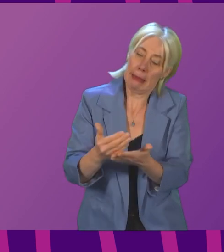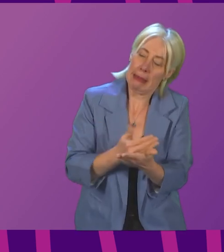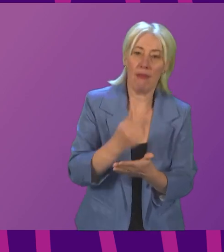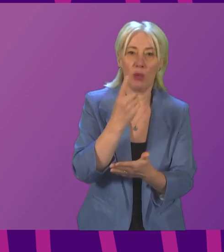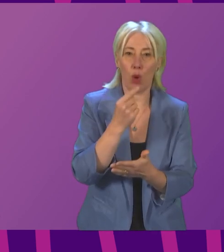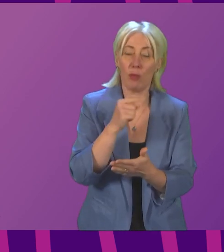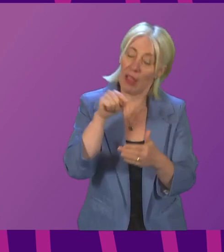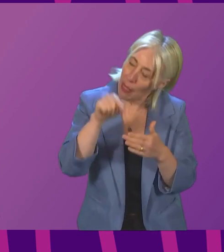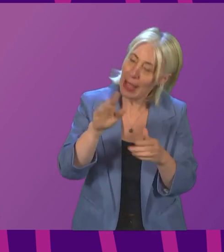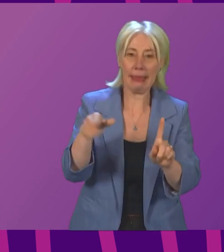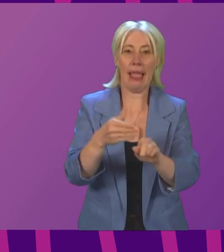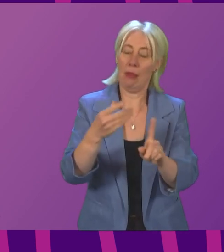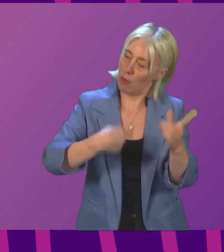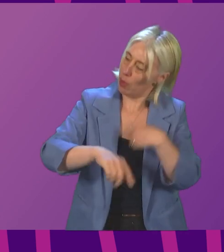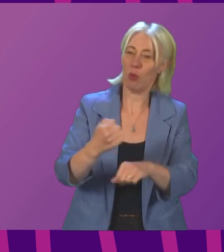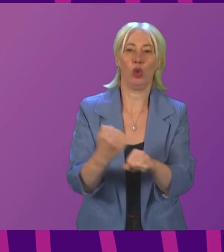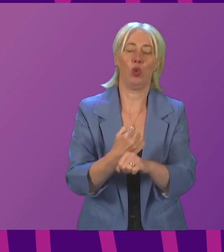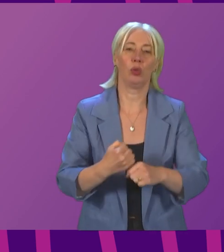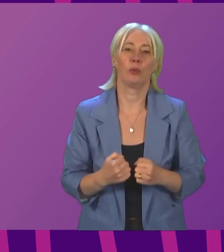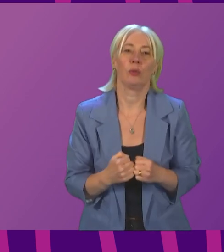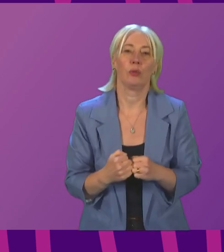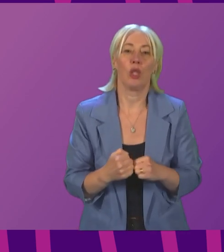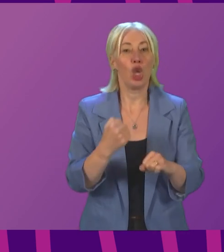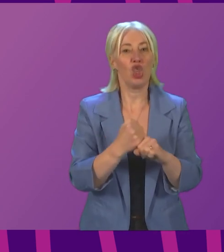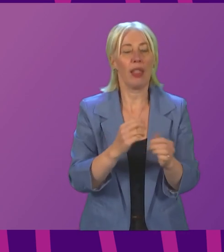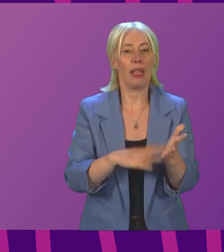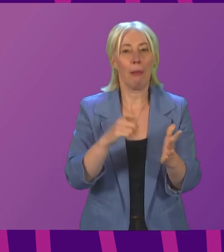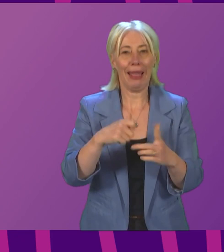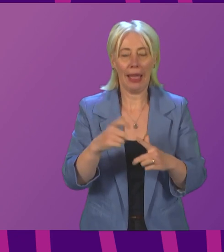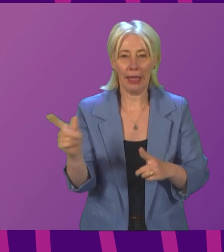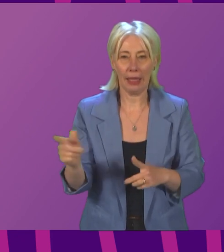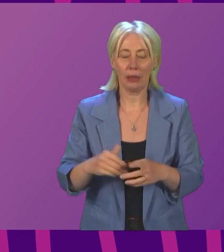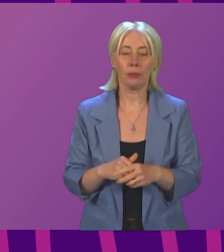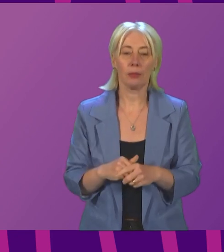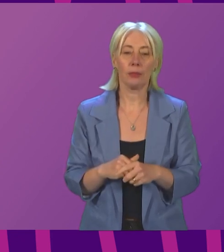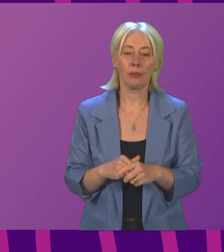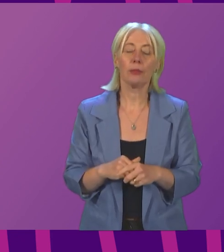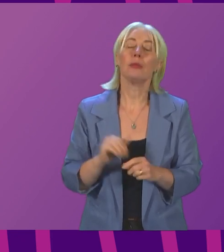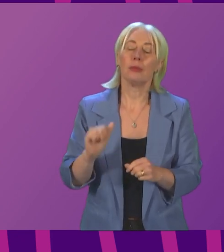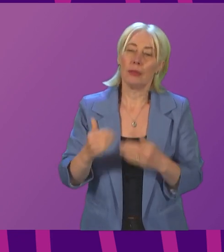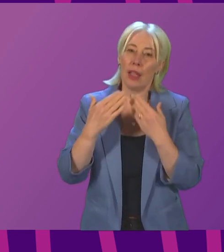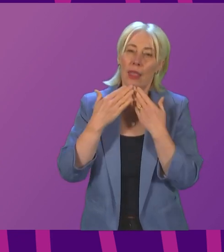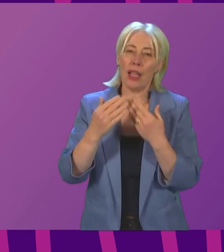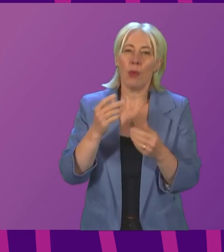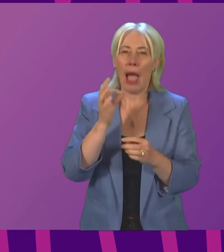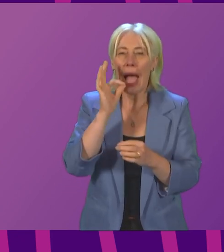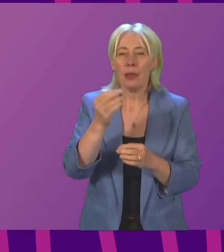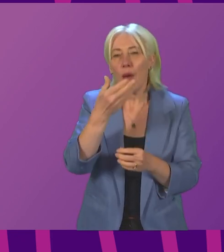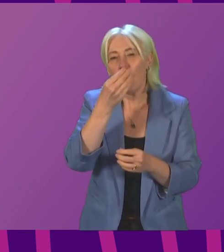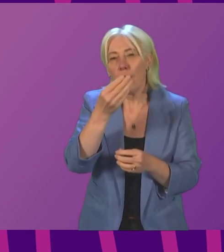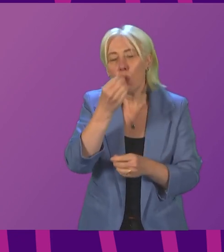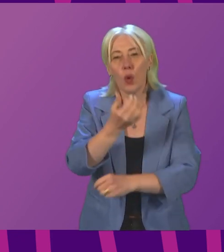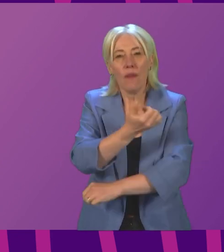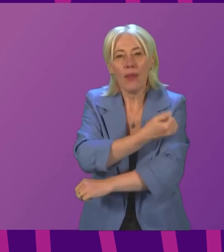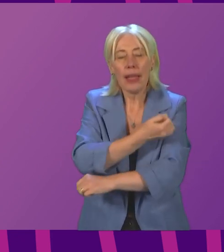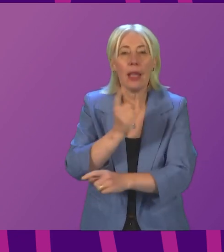seek to do. Julian McKay, to be followed by Emma Harper. Thank you, Presiding Officer. I have previously asked about flu vaccinations for